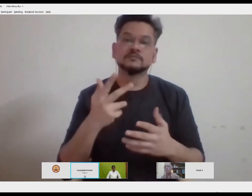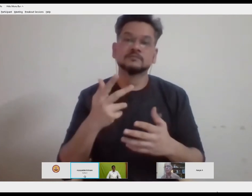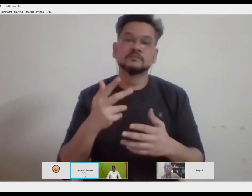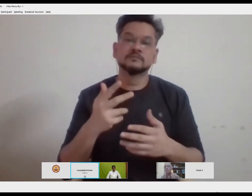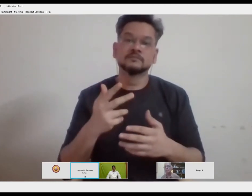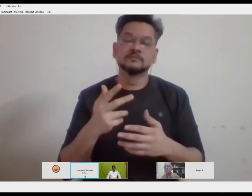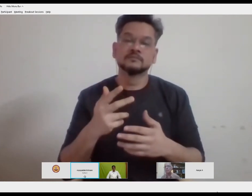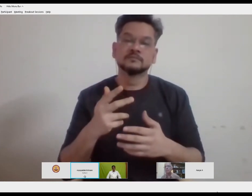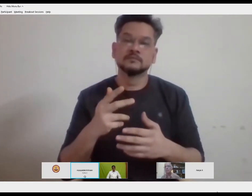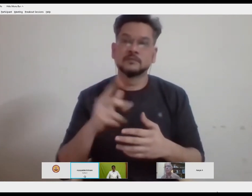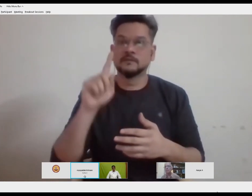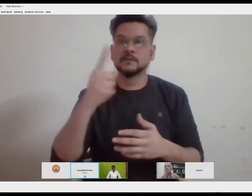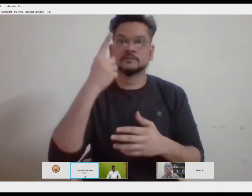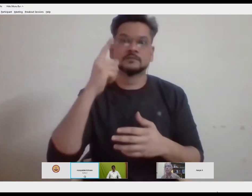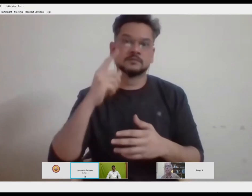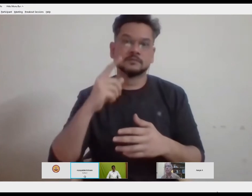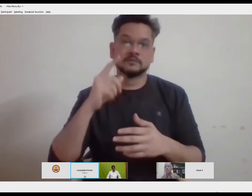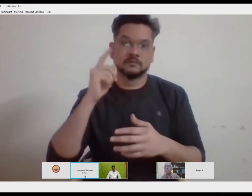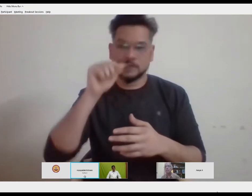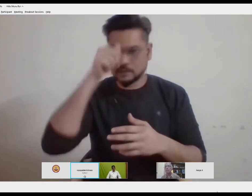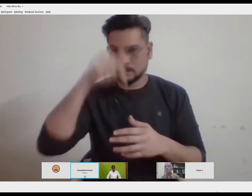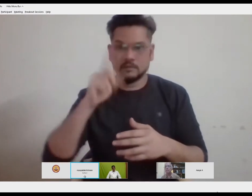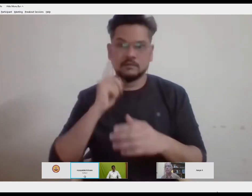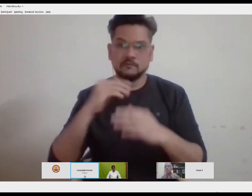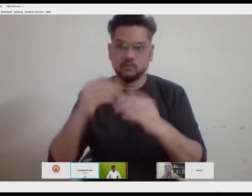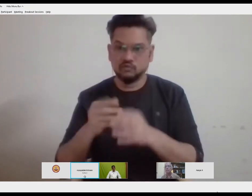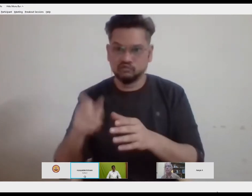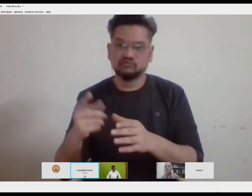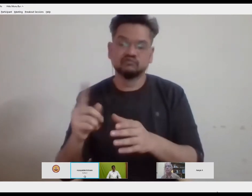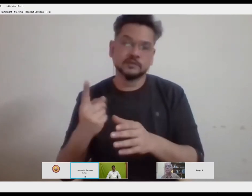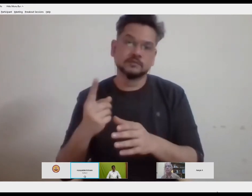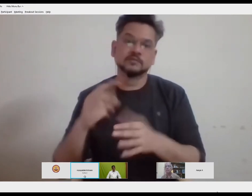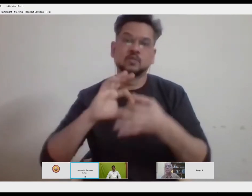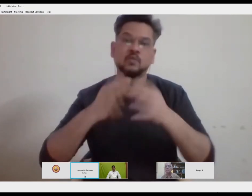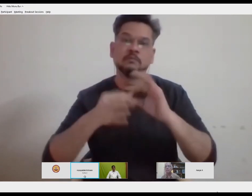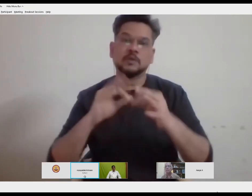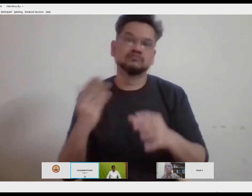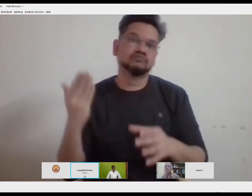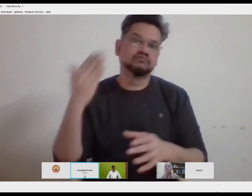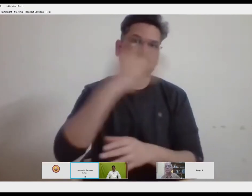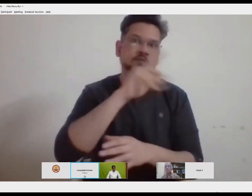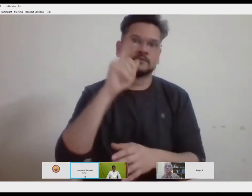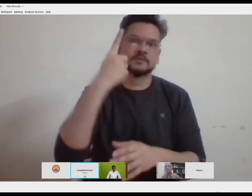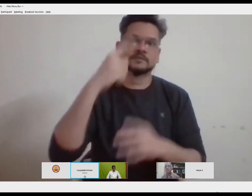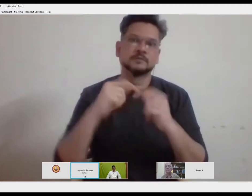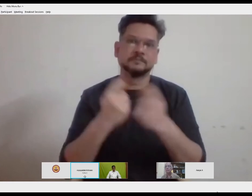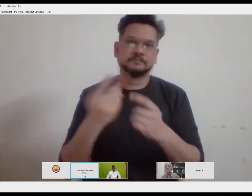for the Olympics and with his various roles he has been working with